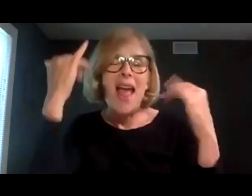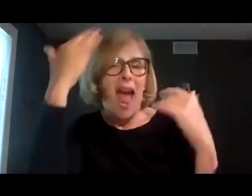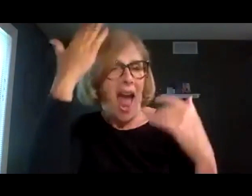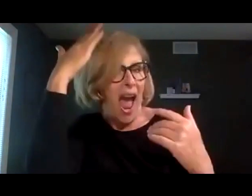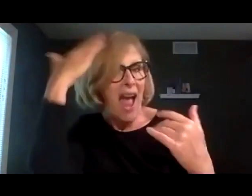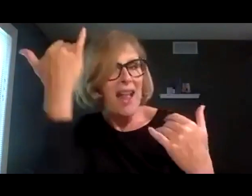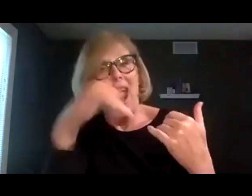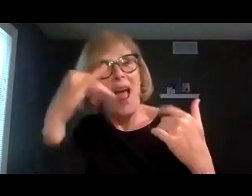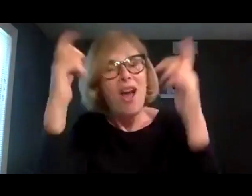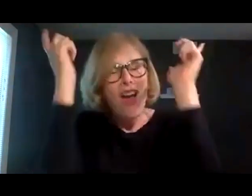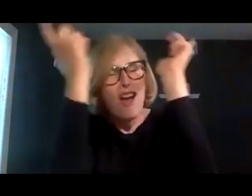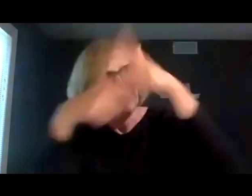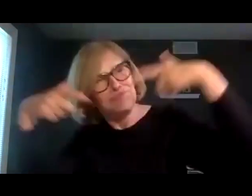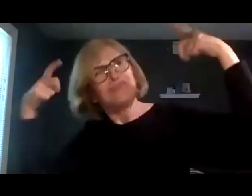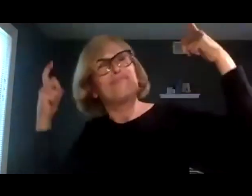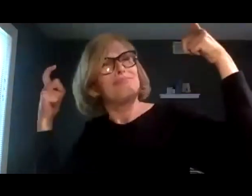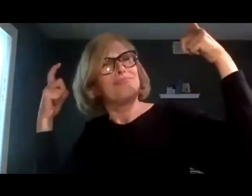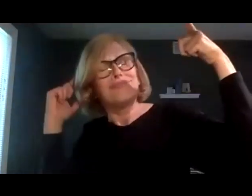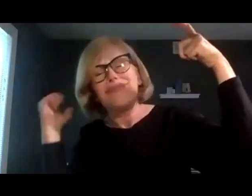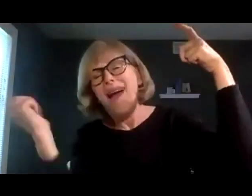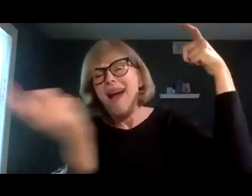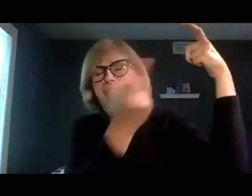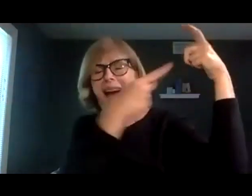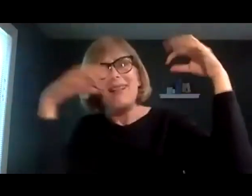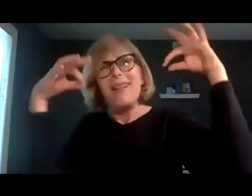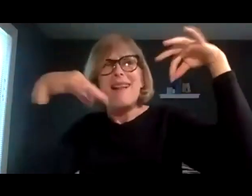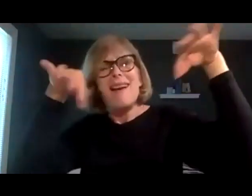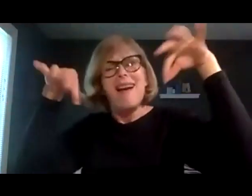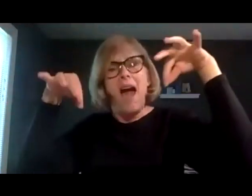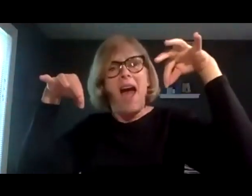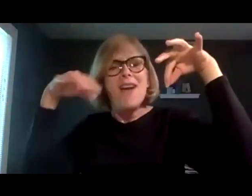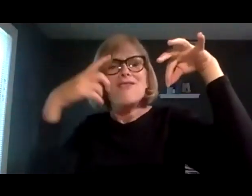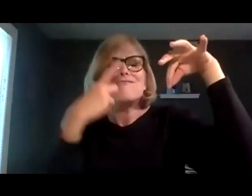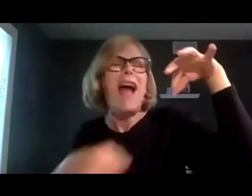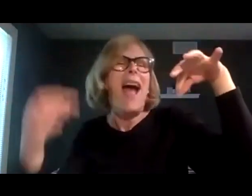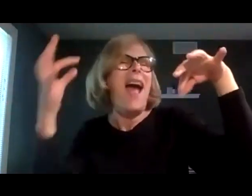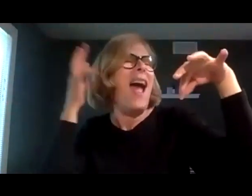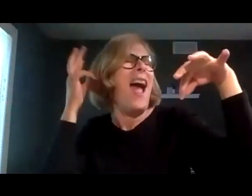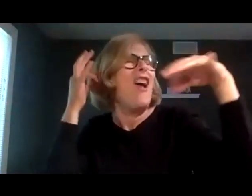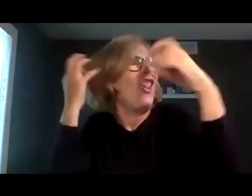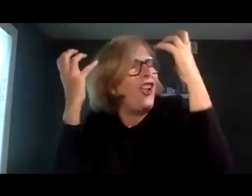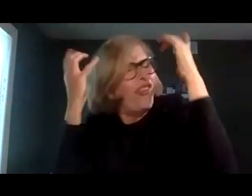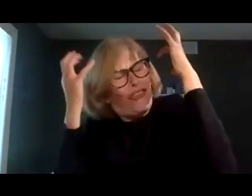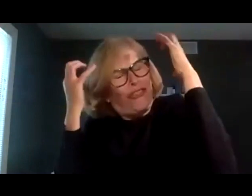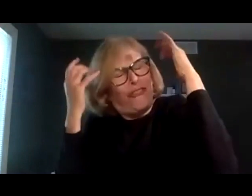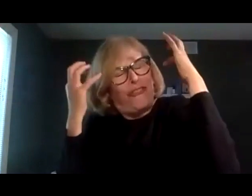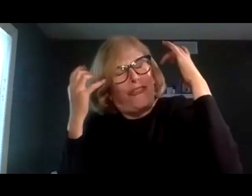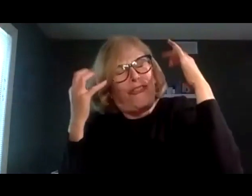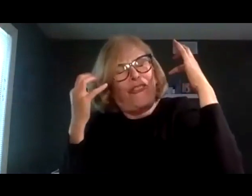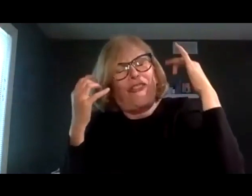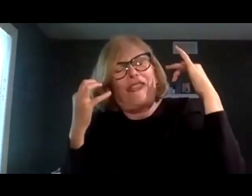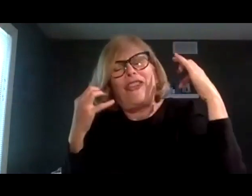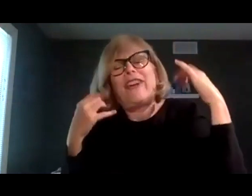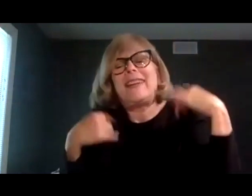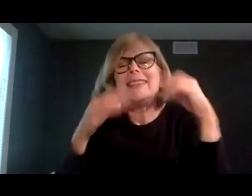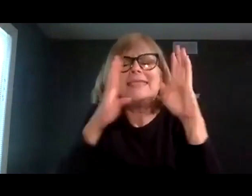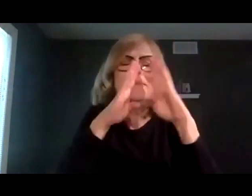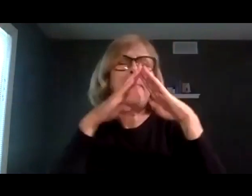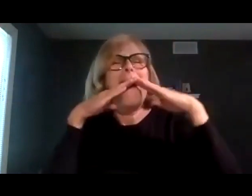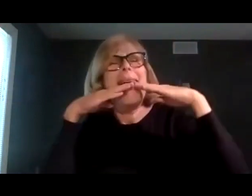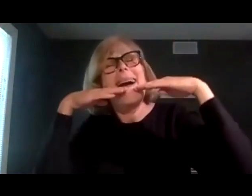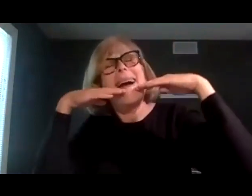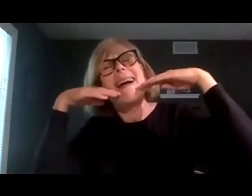the girl is wearing a big yellow floppy hat with frillies and a big white